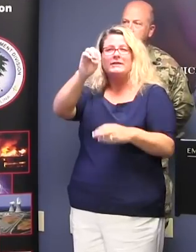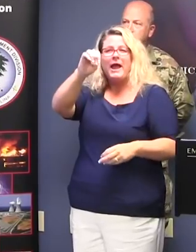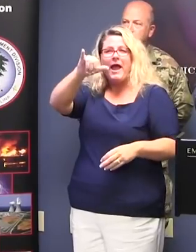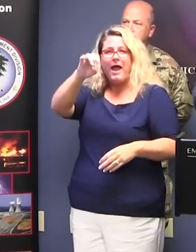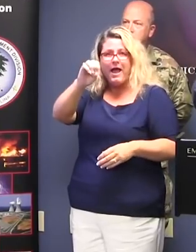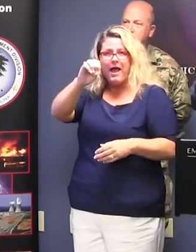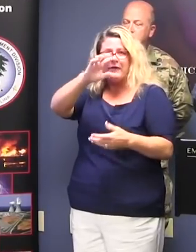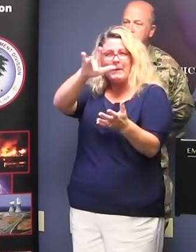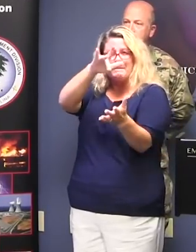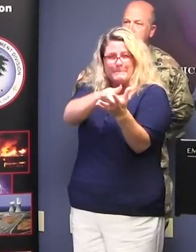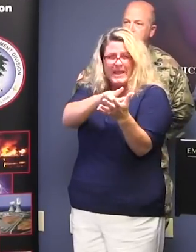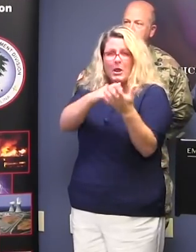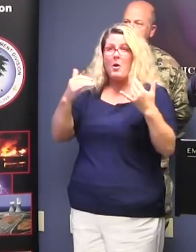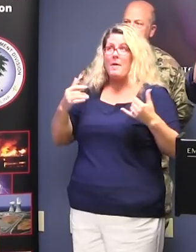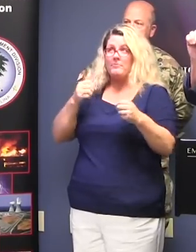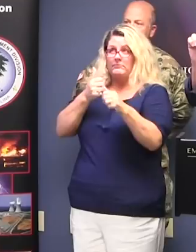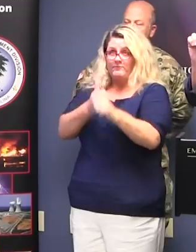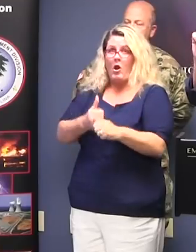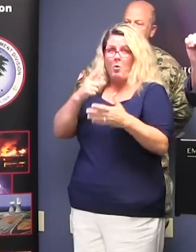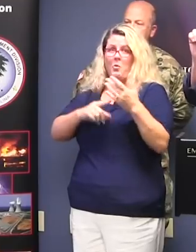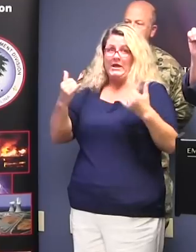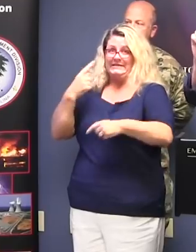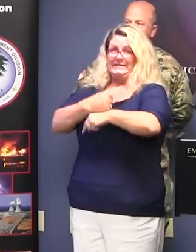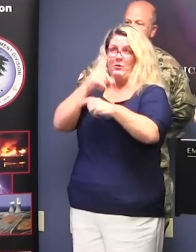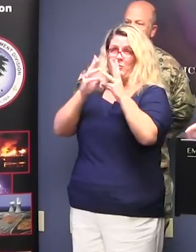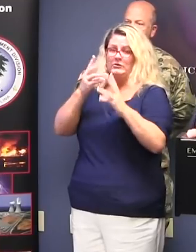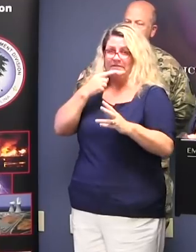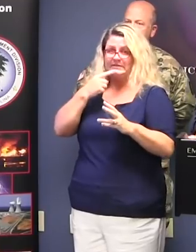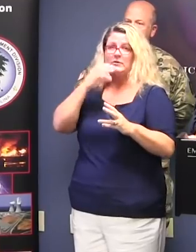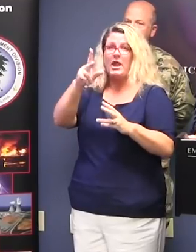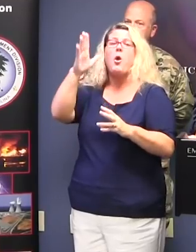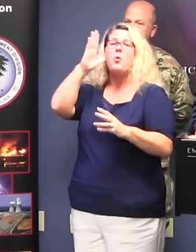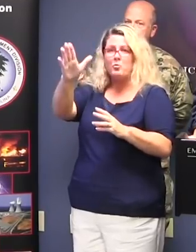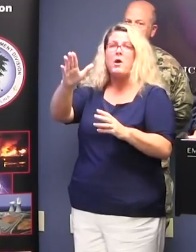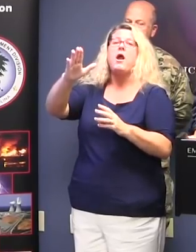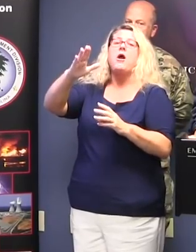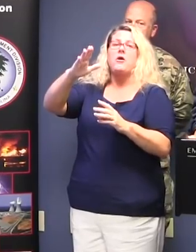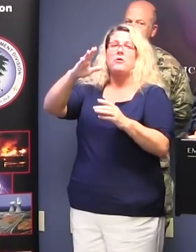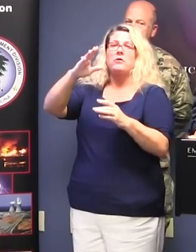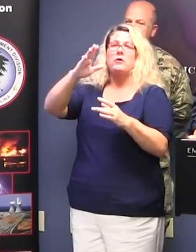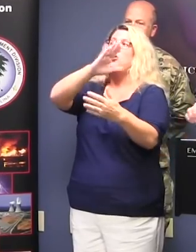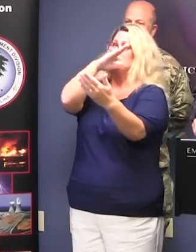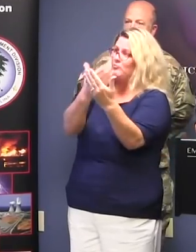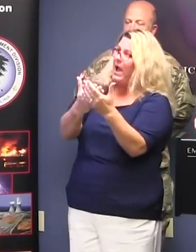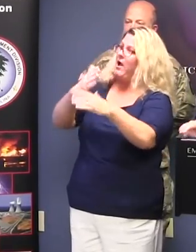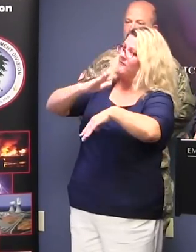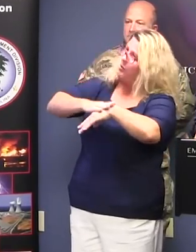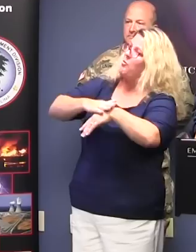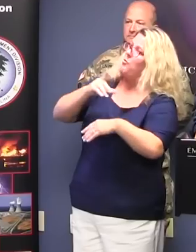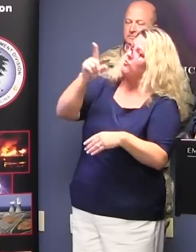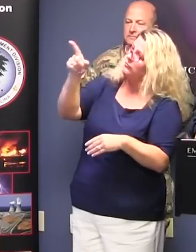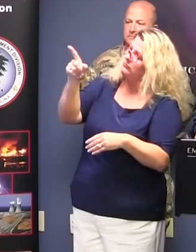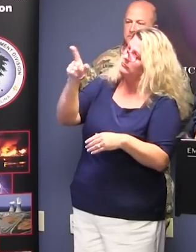based on current temporary information, that is where the eye of the hurricane is expected to be at this time. That is right